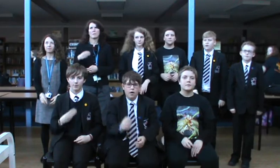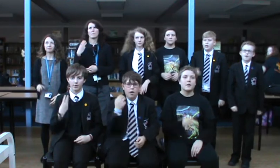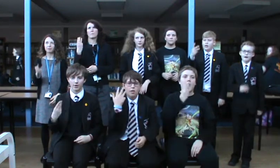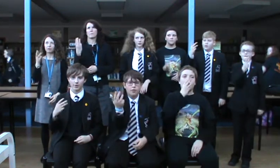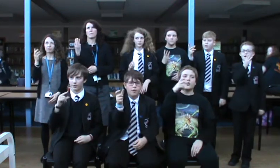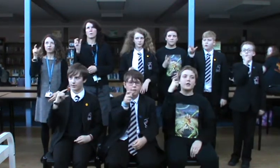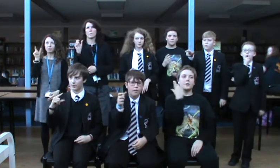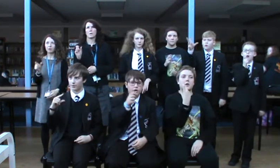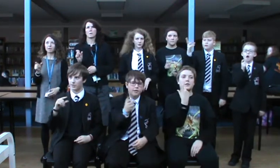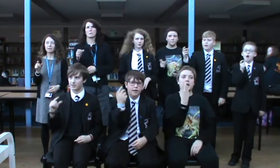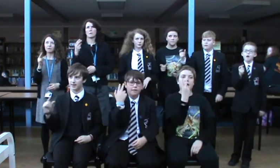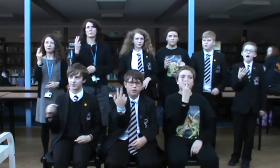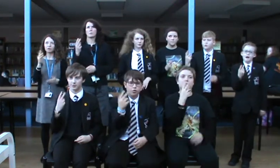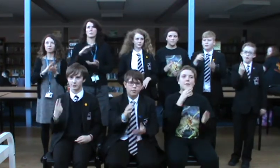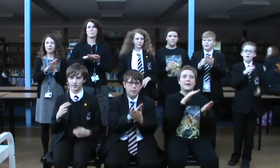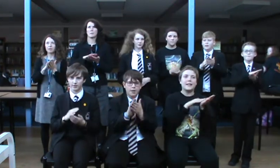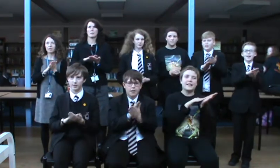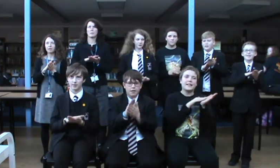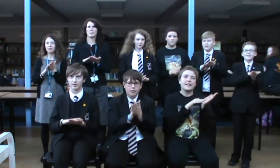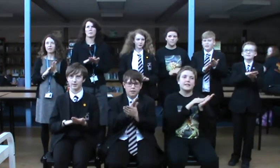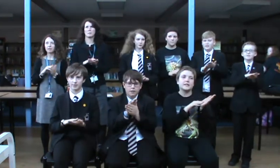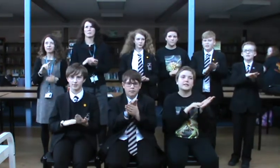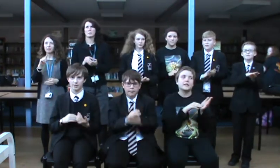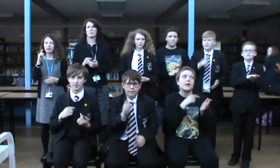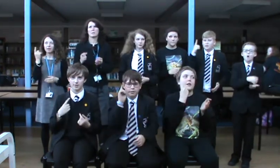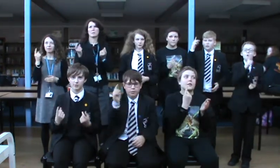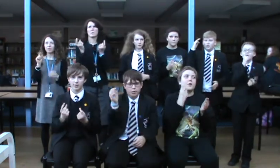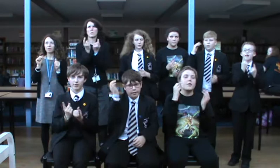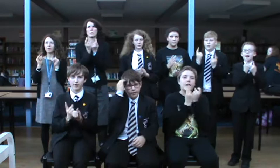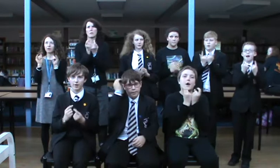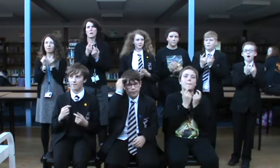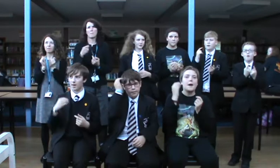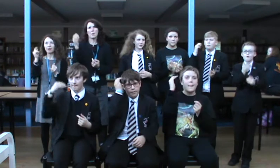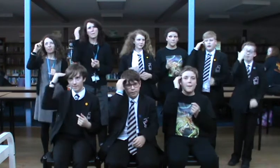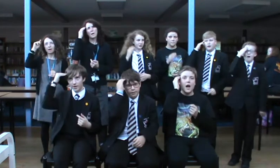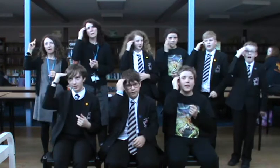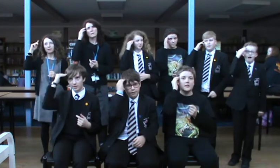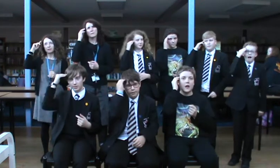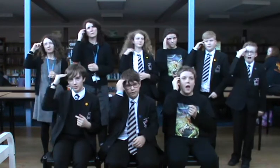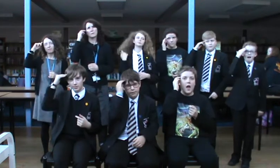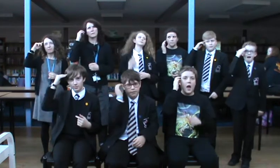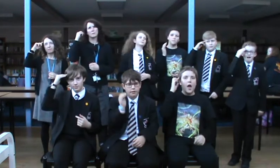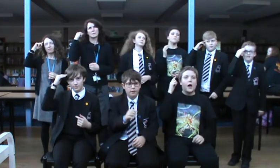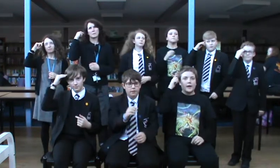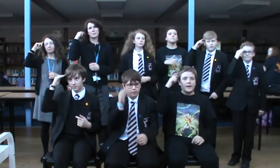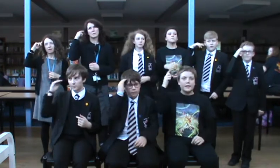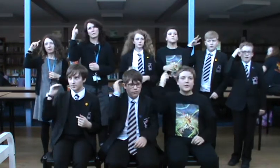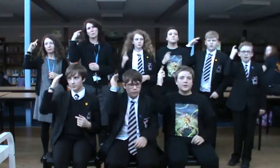My three words have to mean it There's one thing on my mind It's all